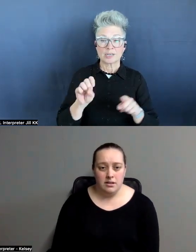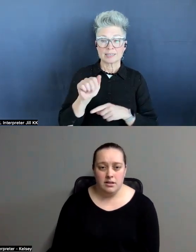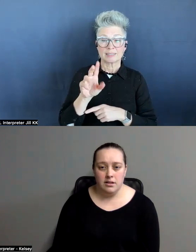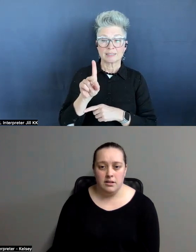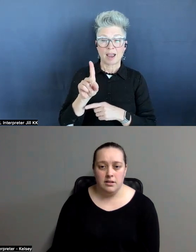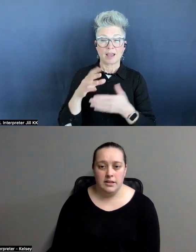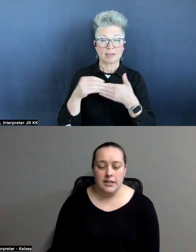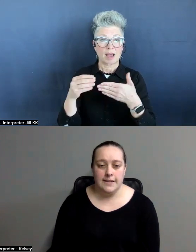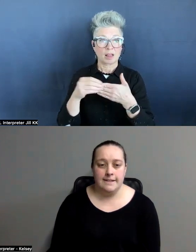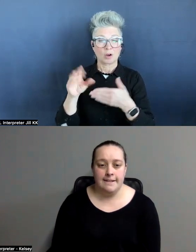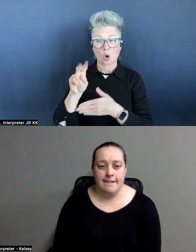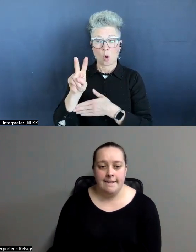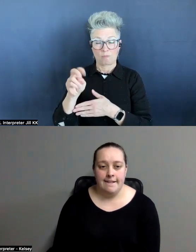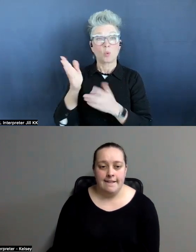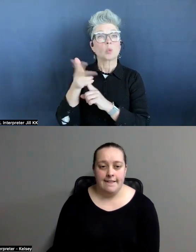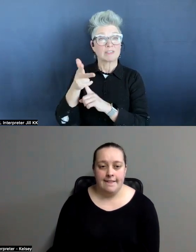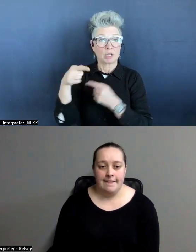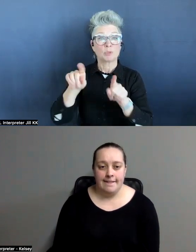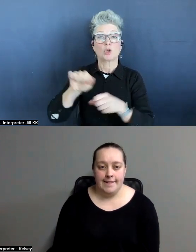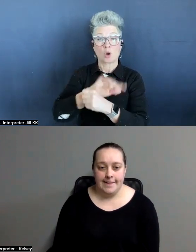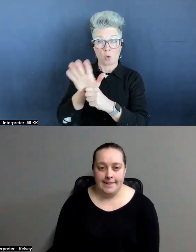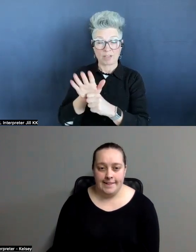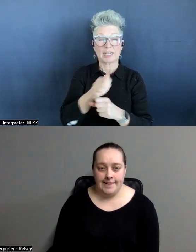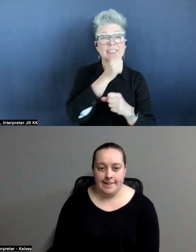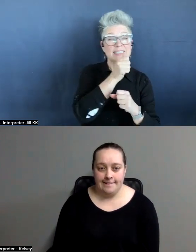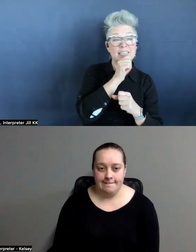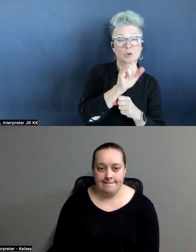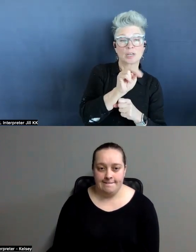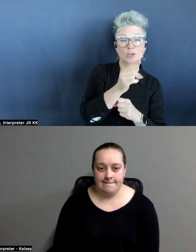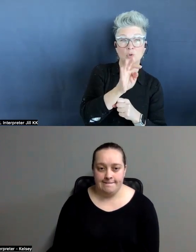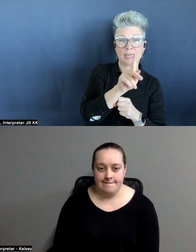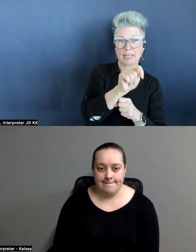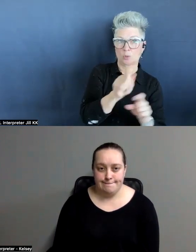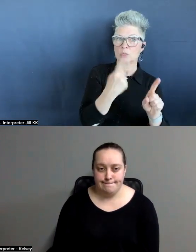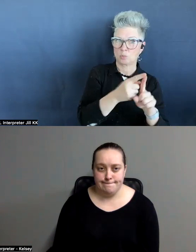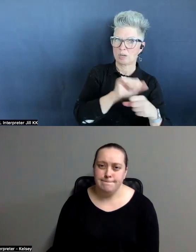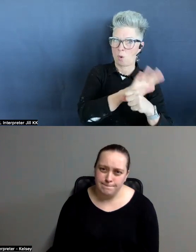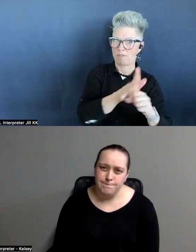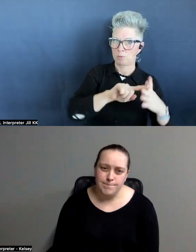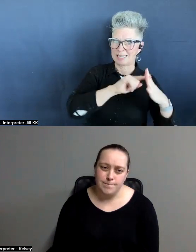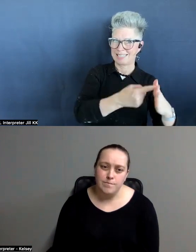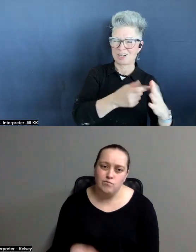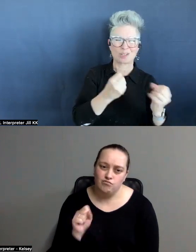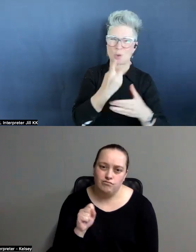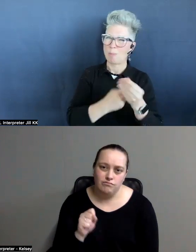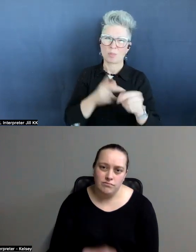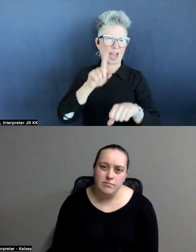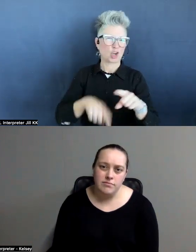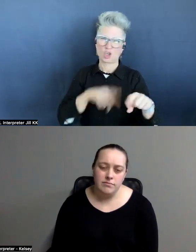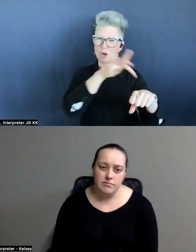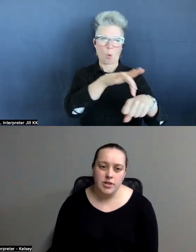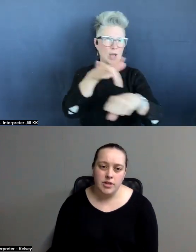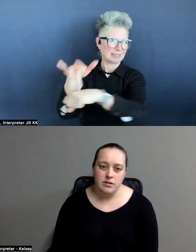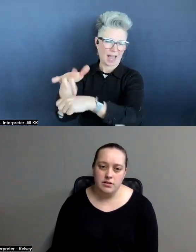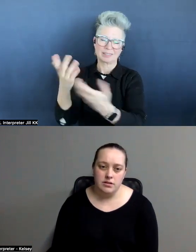filmed during COVID. And the secret ingredient was when COVID was just getting started. And so neither one of them did I go on set. And that did change